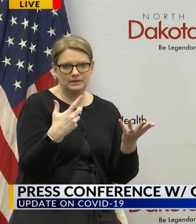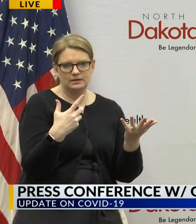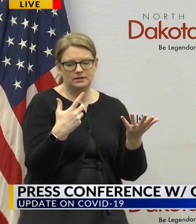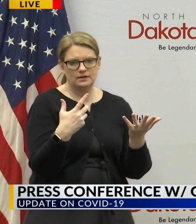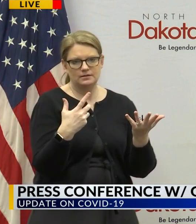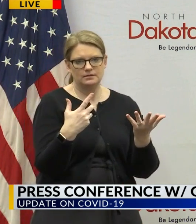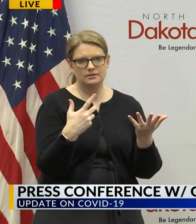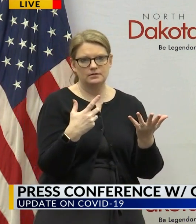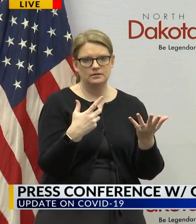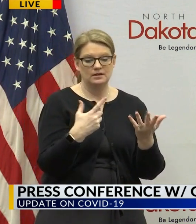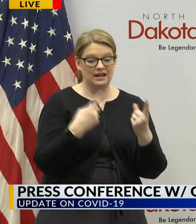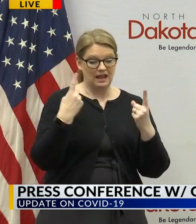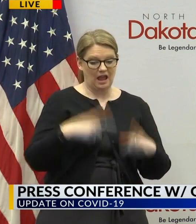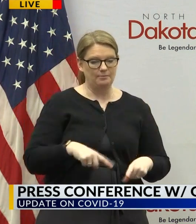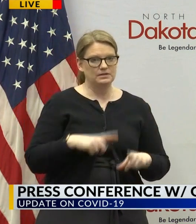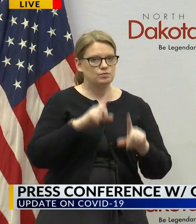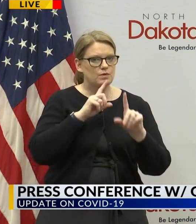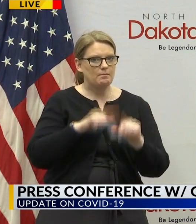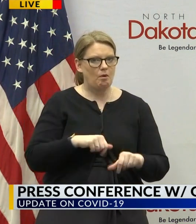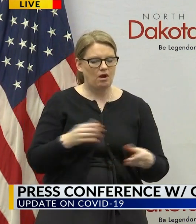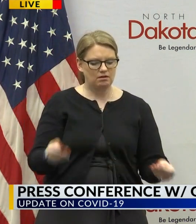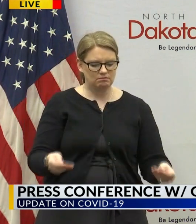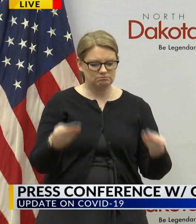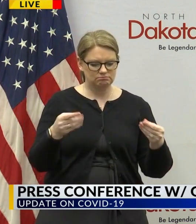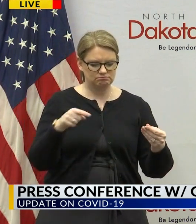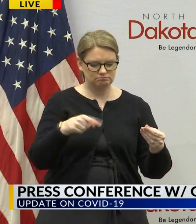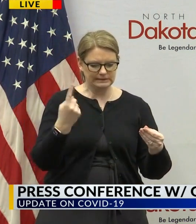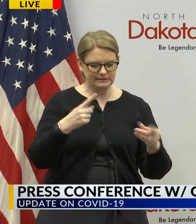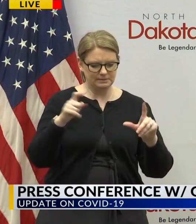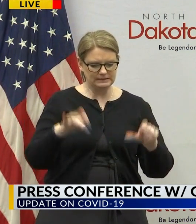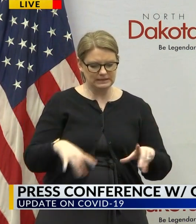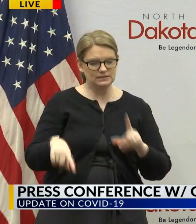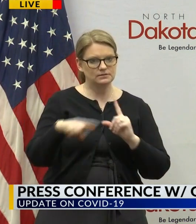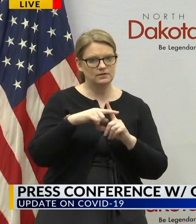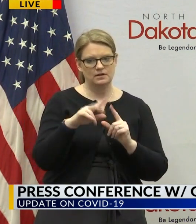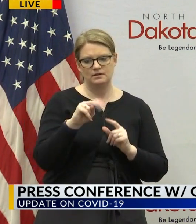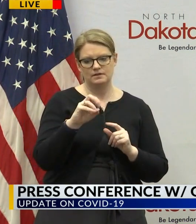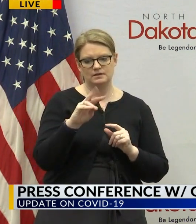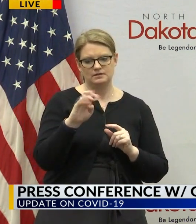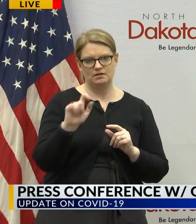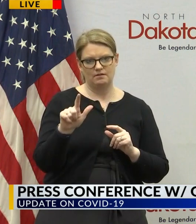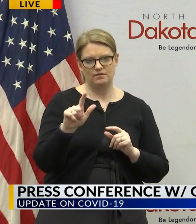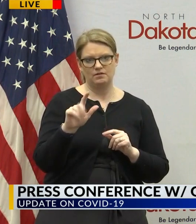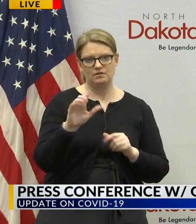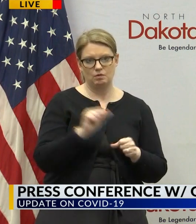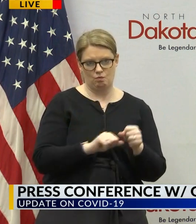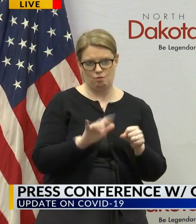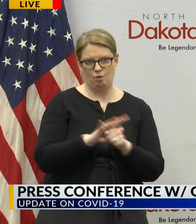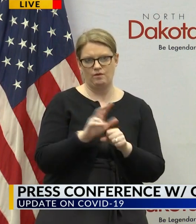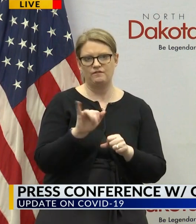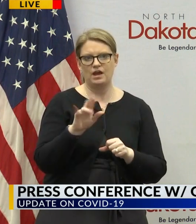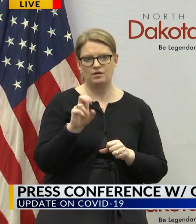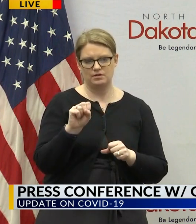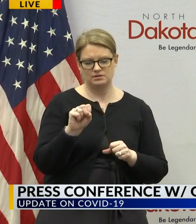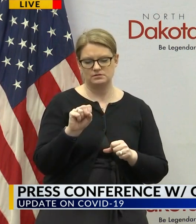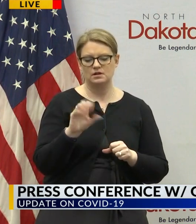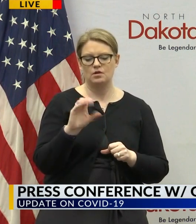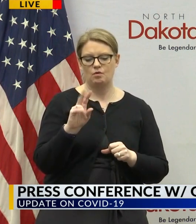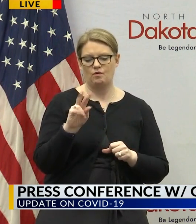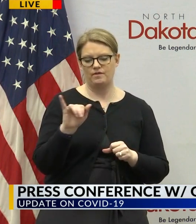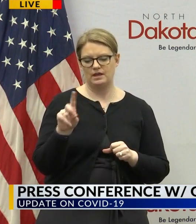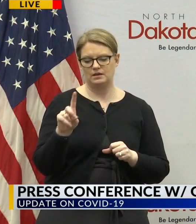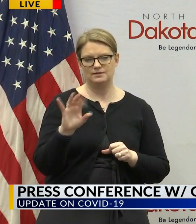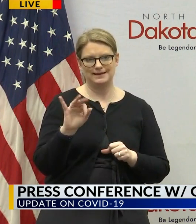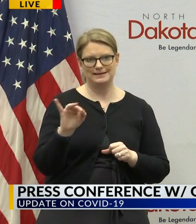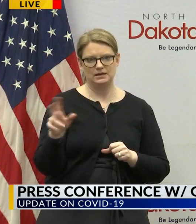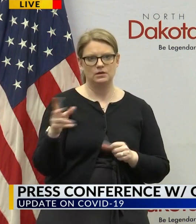we get a report of someone who tested positive for the novel coronavirus COVID-19 what that means at the